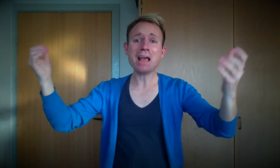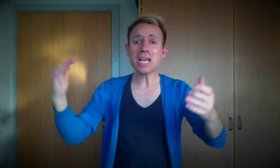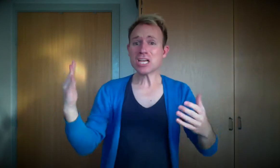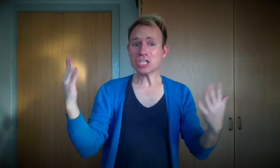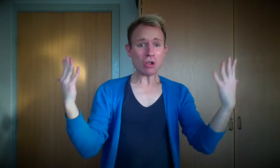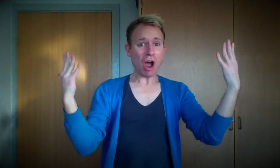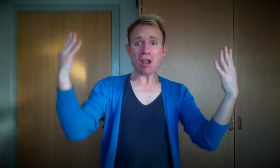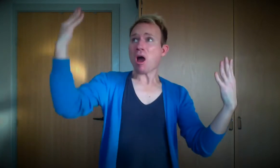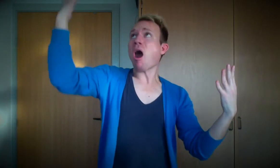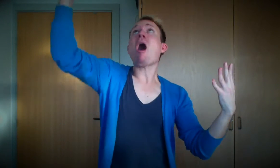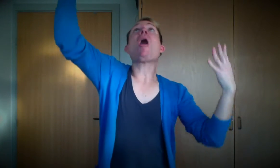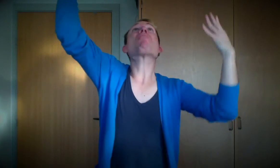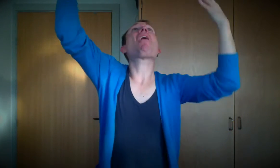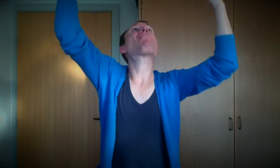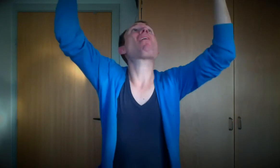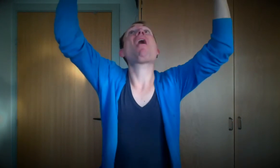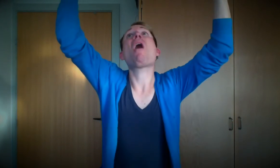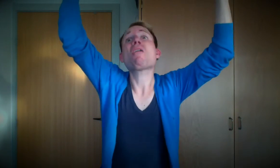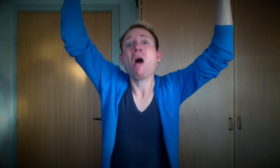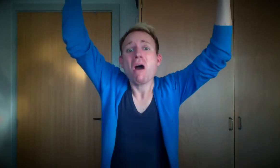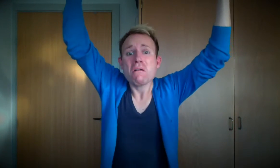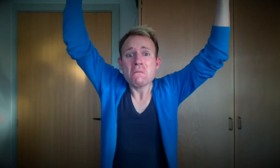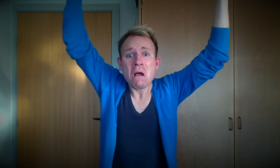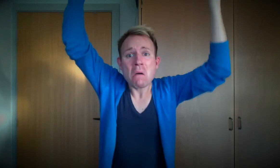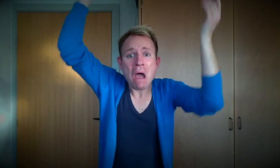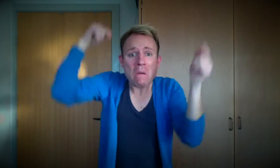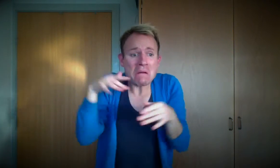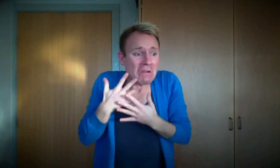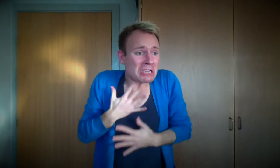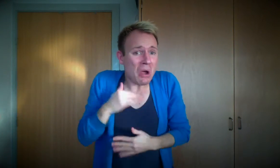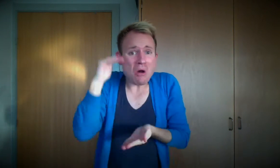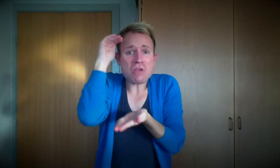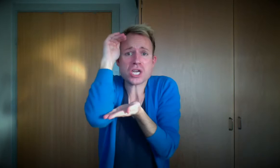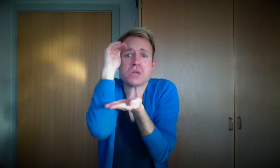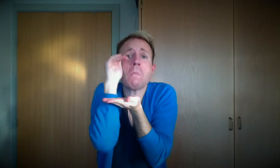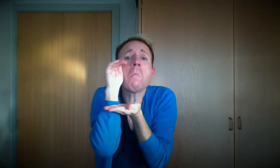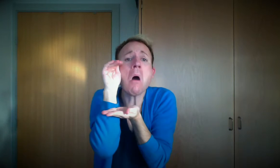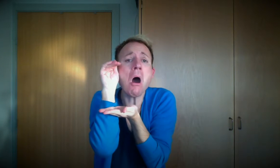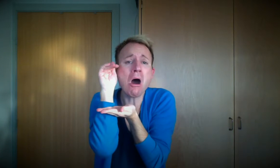are so much taller, and I feel so much smaller.